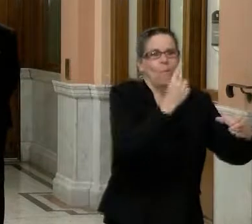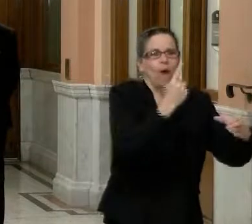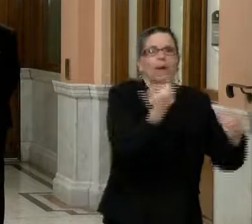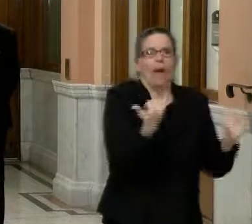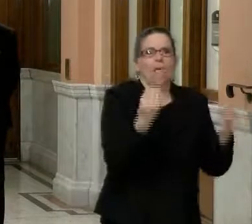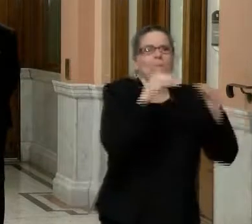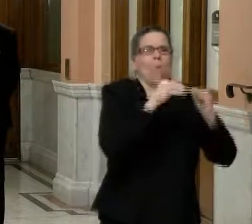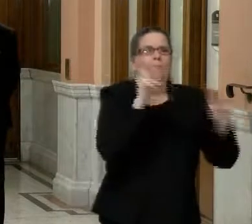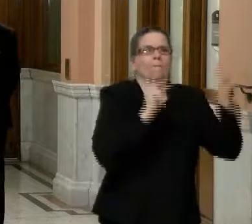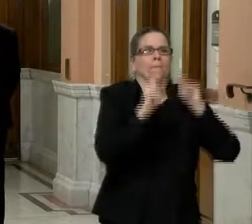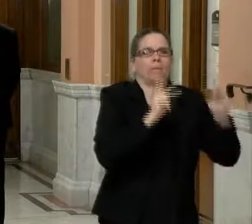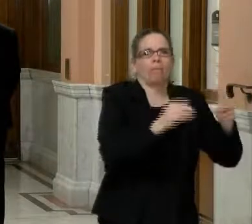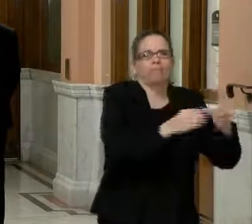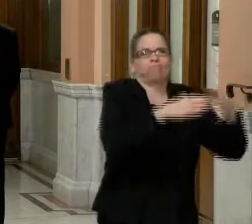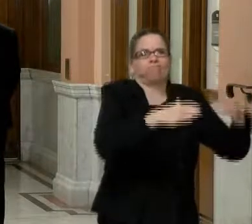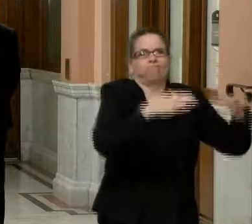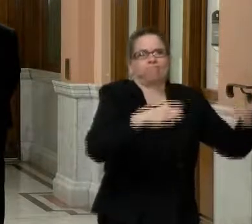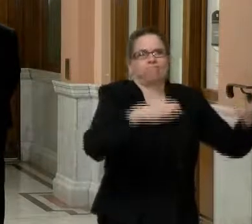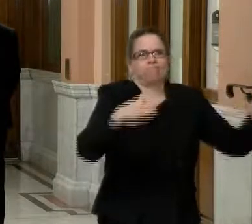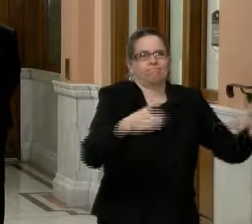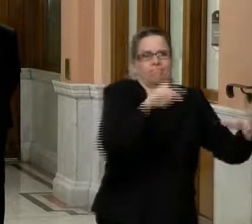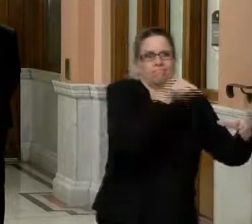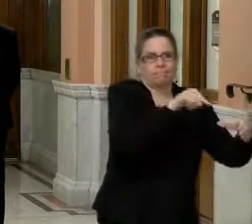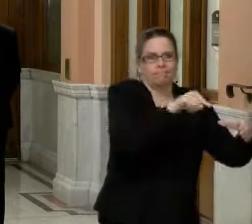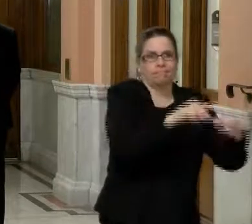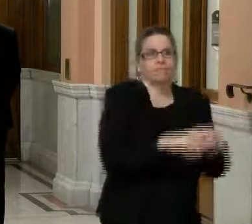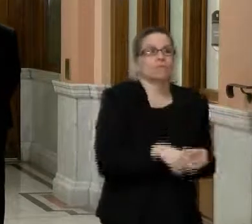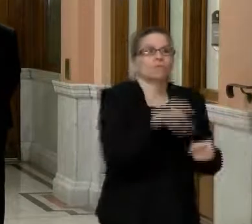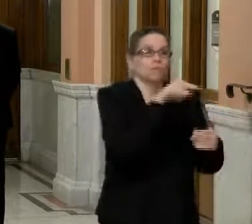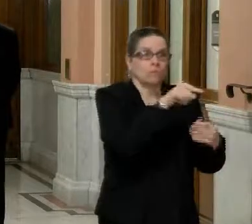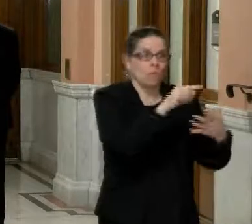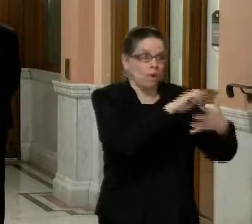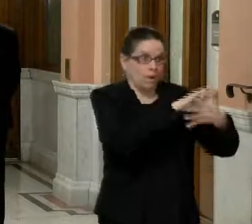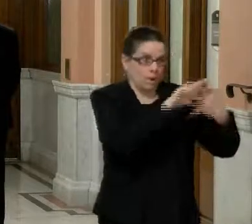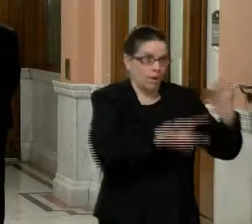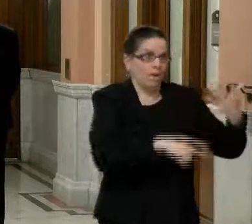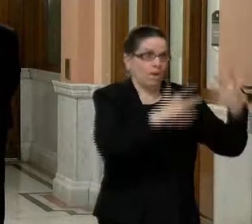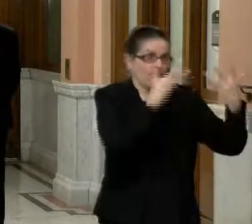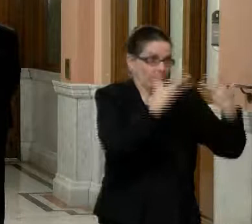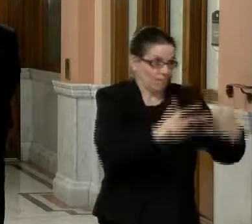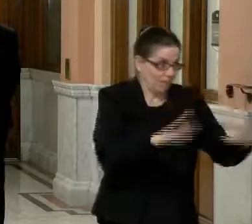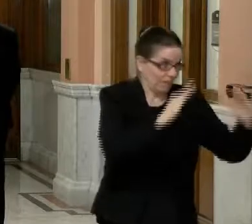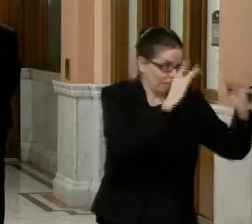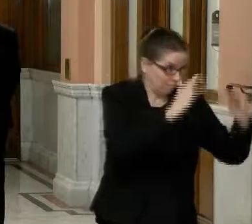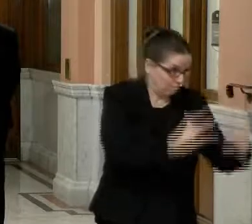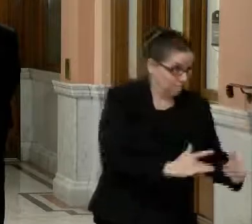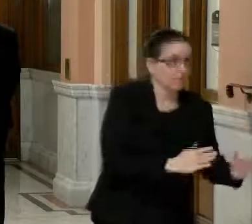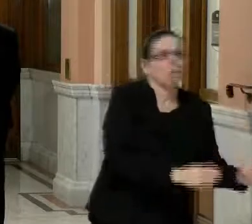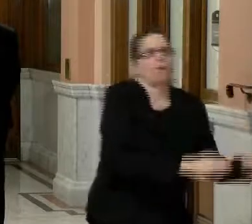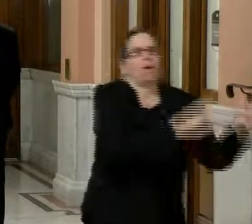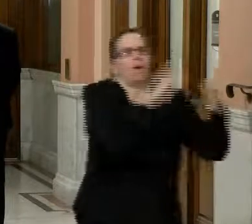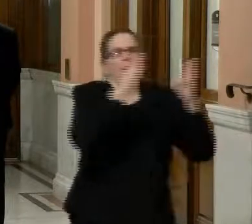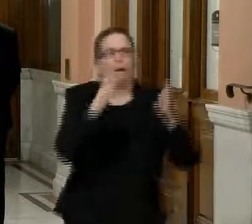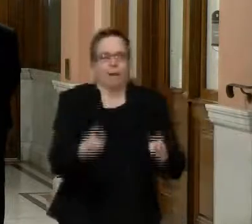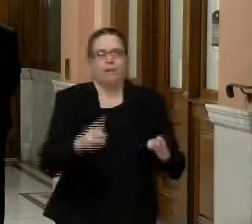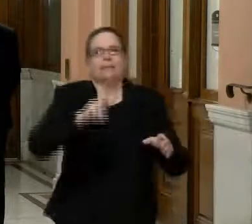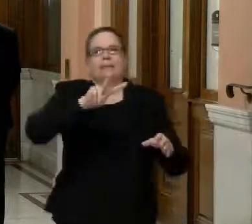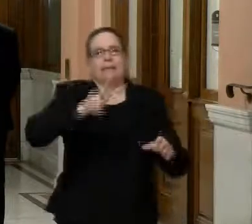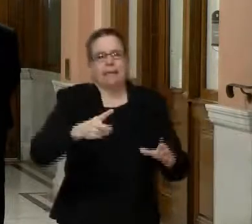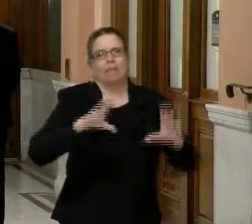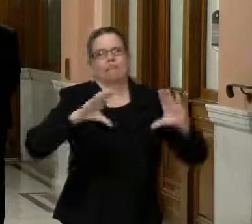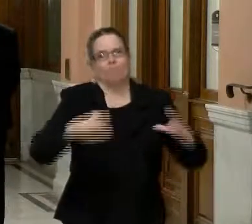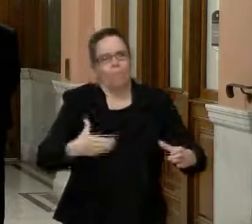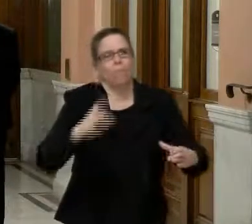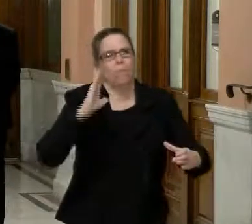going to kind of go through that list as quickly as we can and then flip over to phase two where our hope is that we really, um, in the early